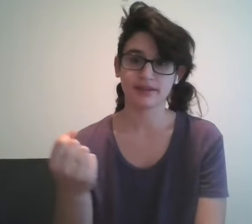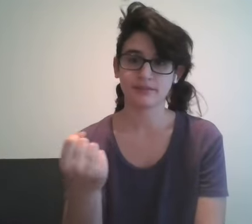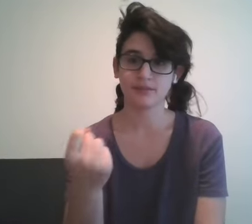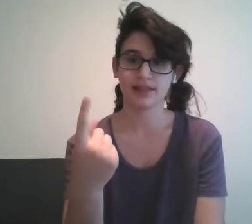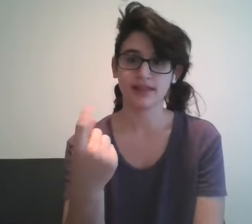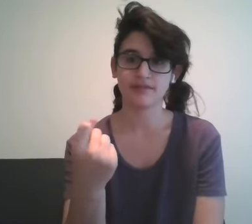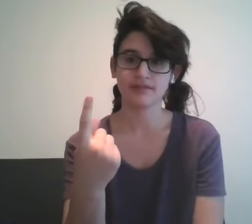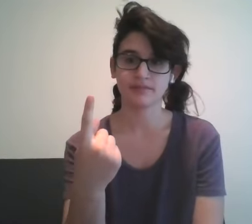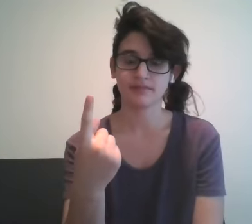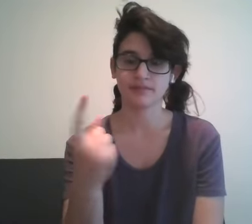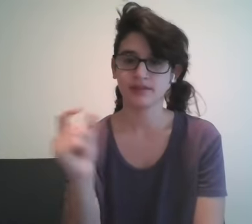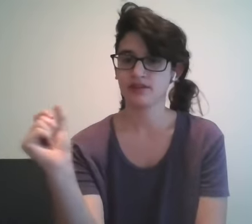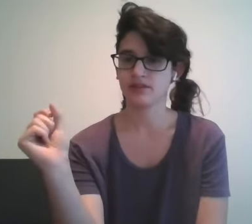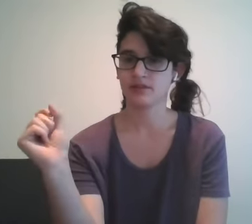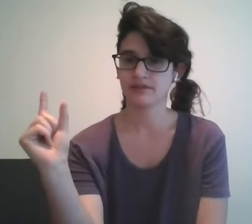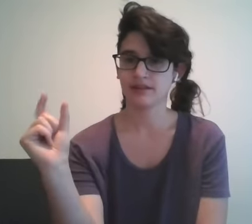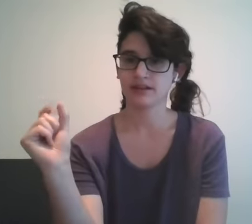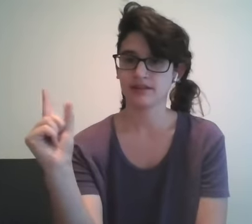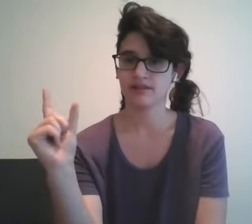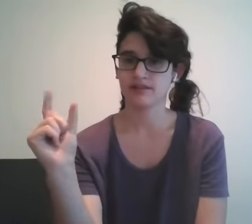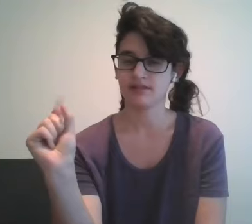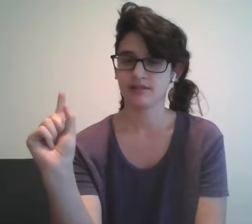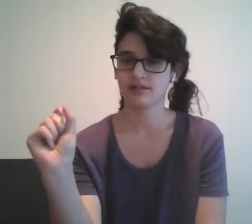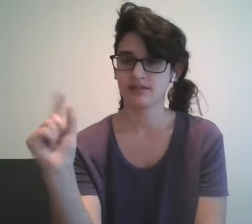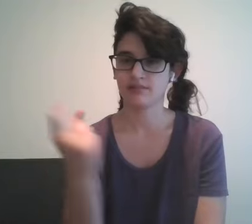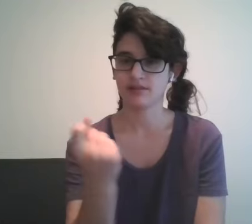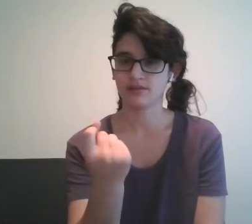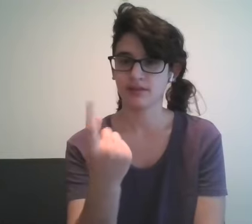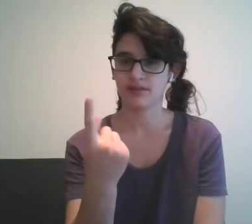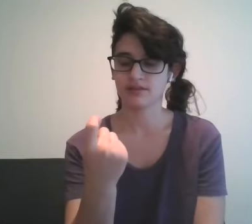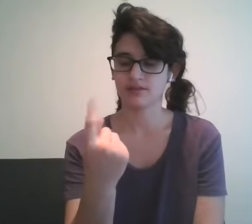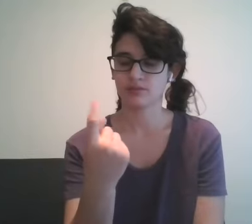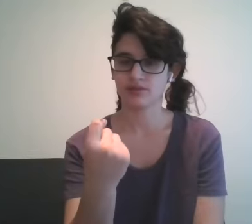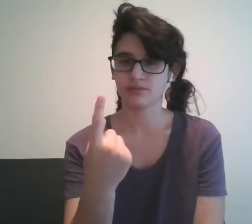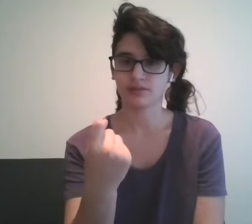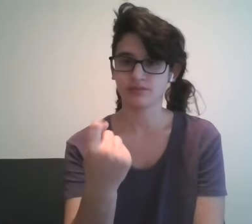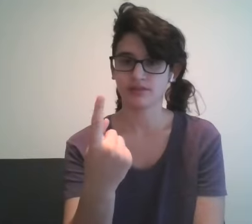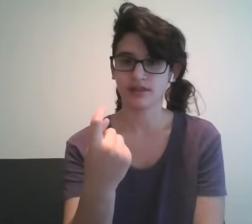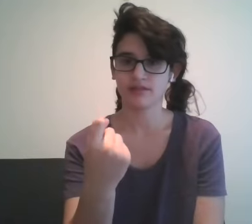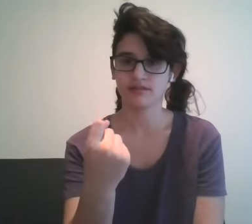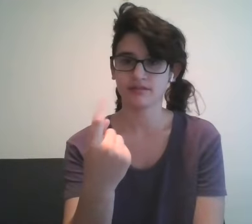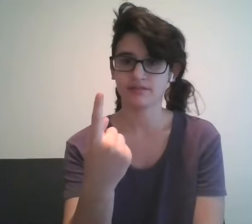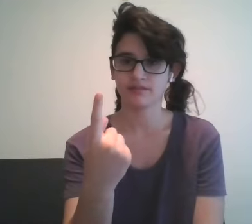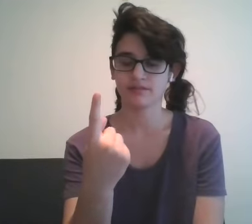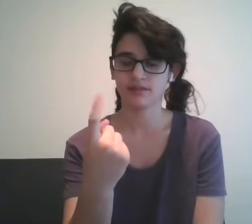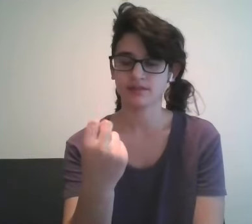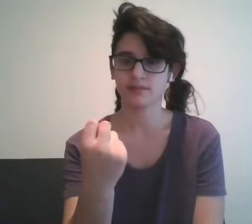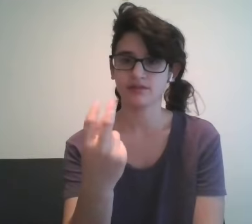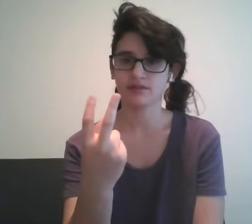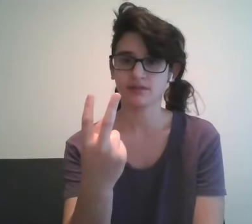eleven you're doing a flick but it's the way towards you so eleven same thing for twelve